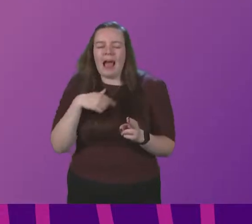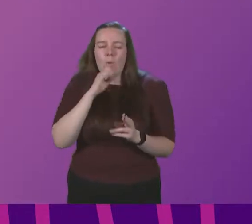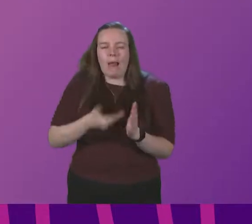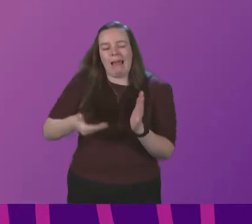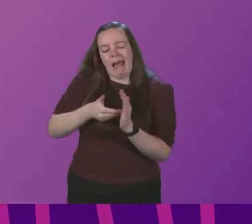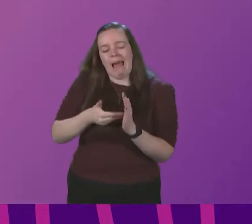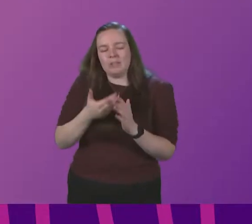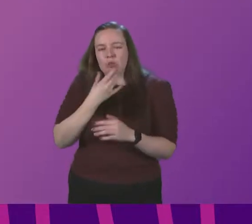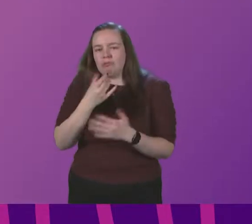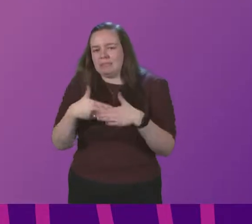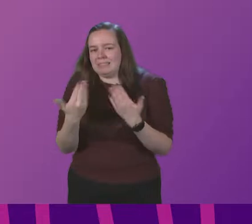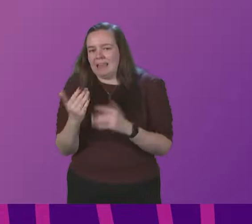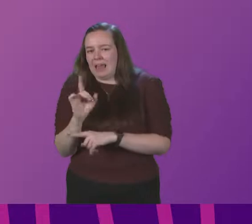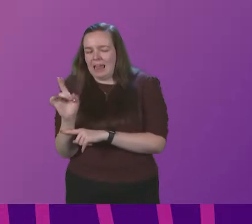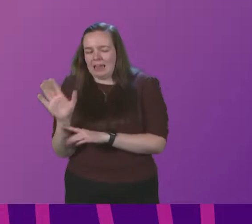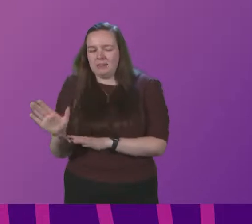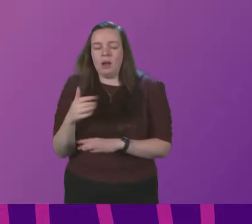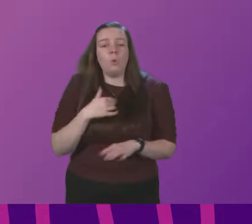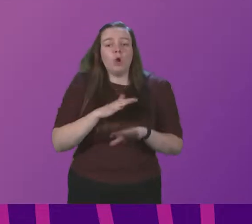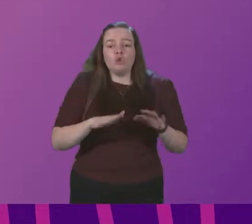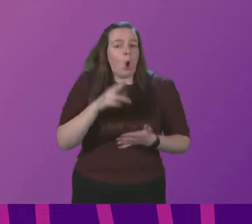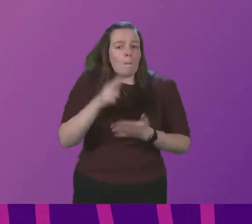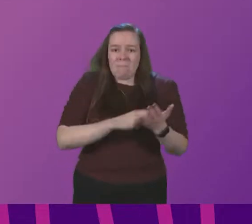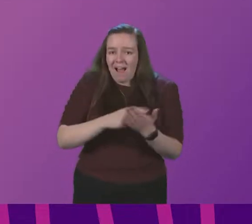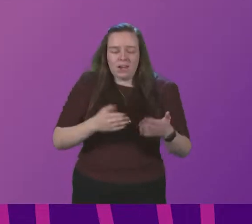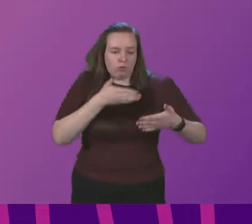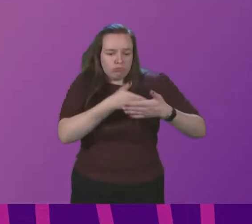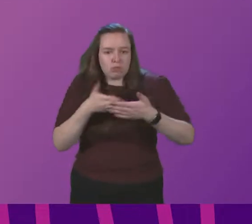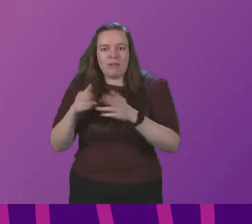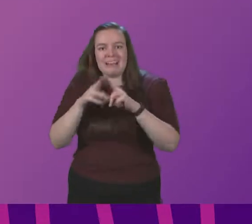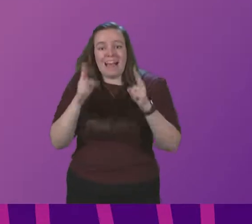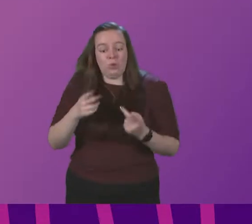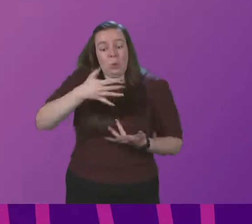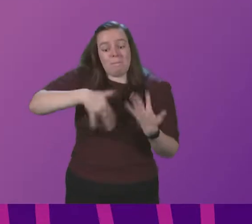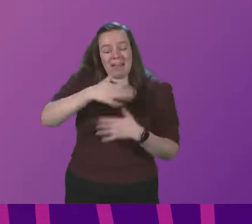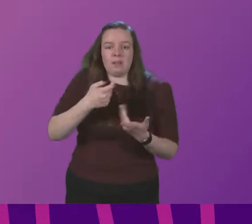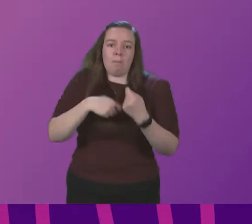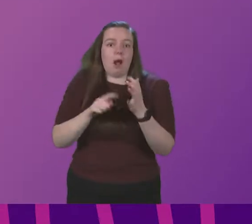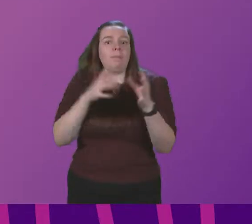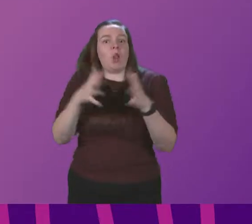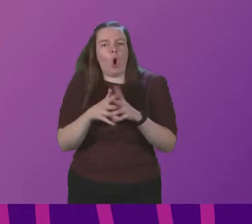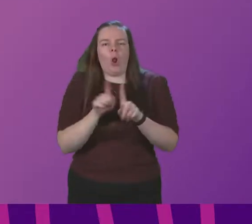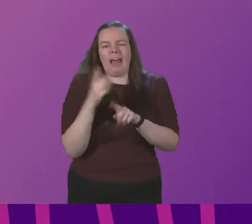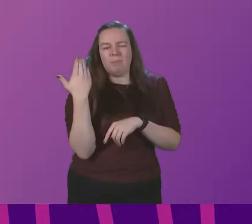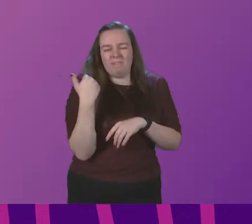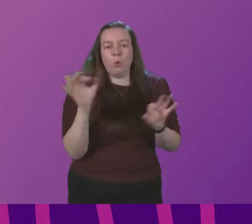Christmas Day in a moment. We are not banning or restricting household mixing in law as before. We understand the negative